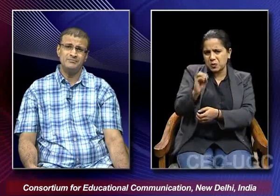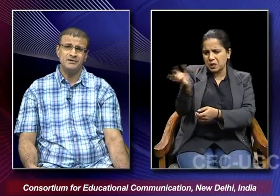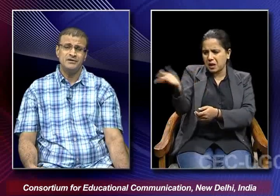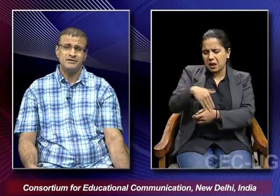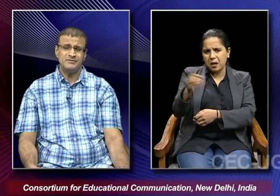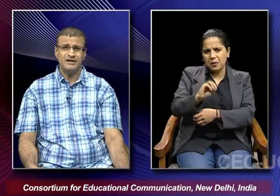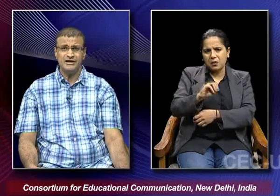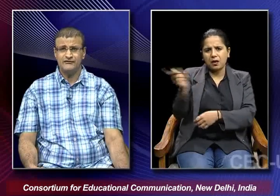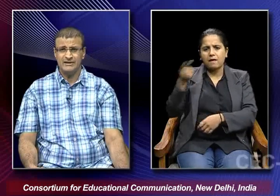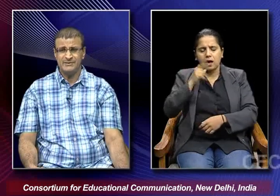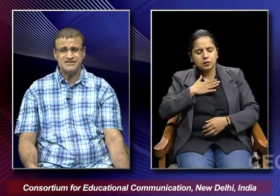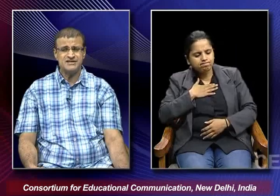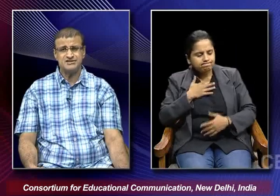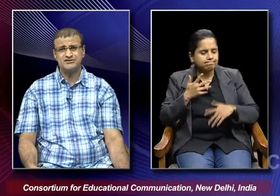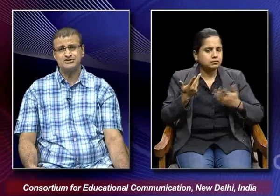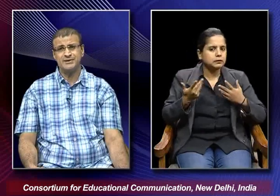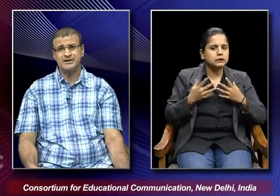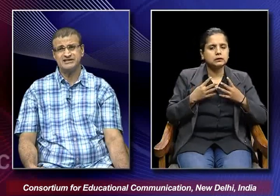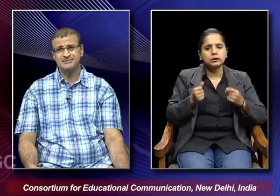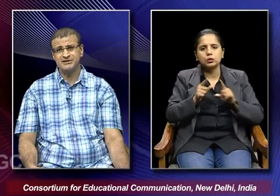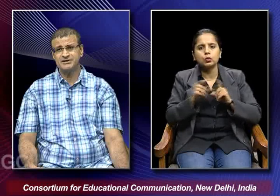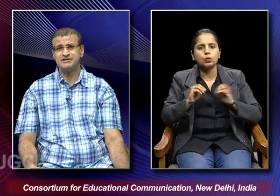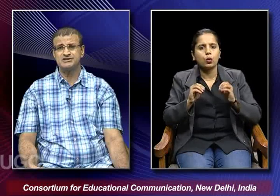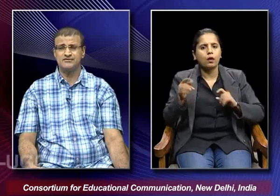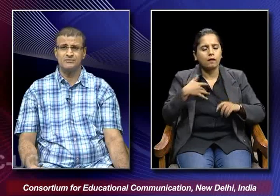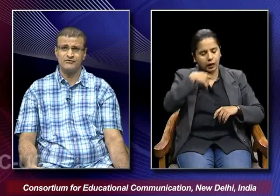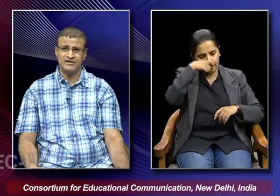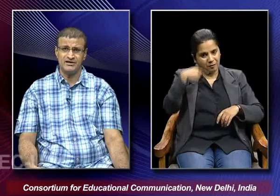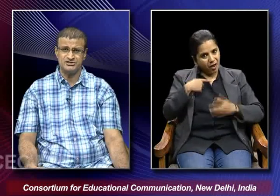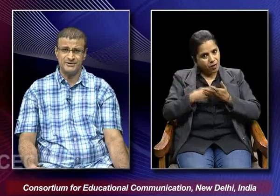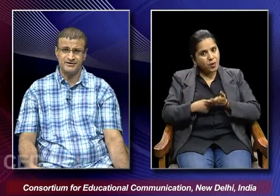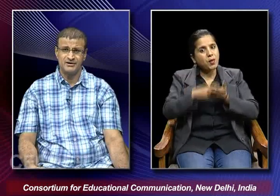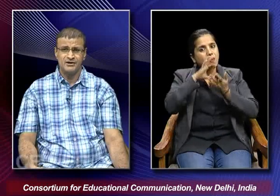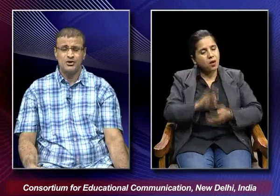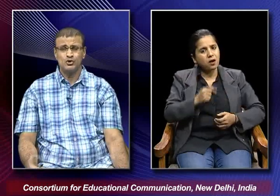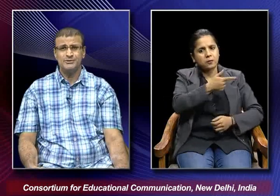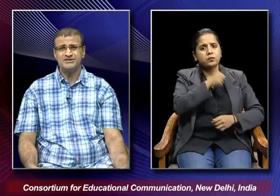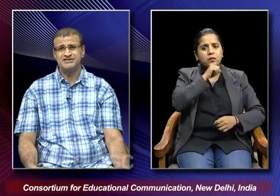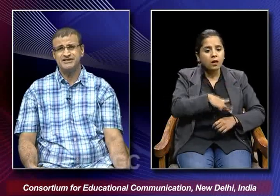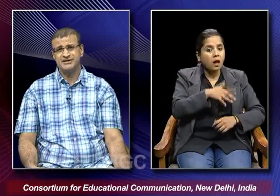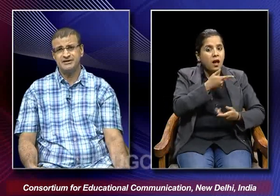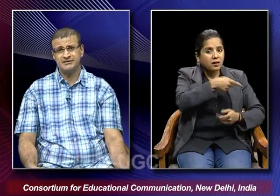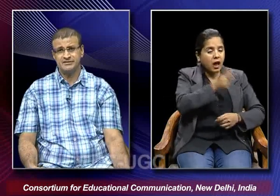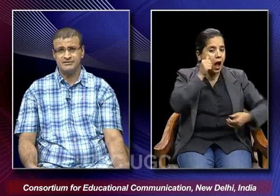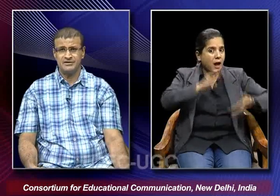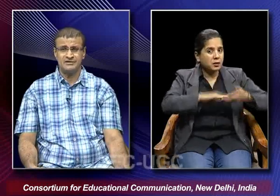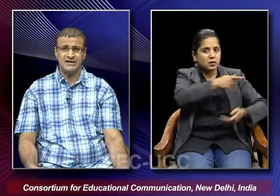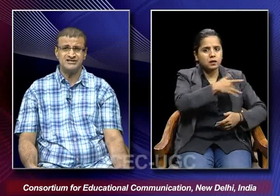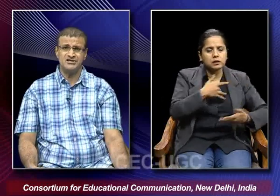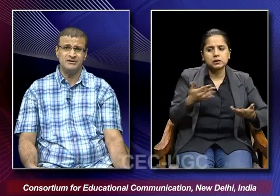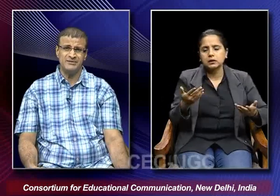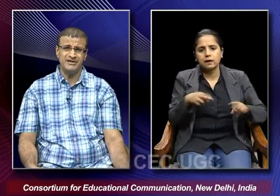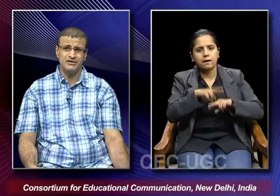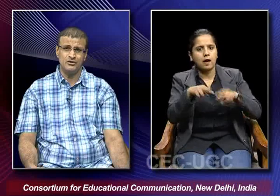the kind of helplessness which is being exhibited in this film of a young husband could be seen in in